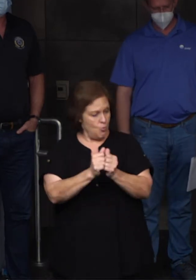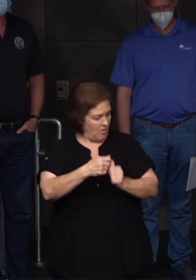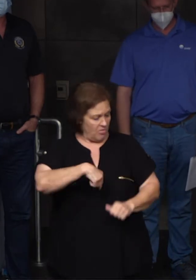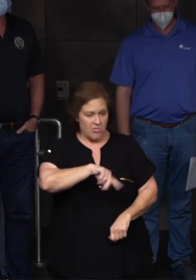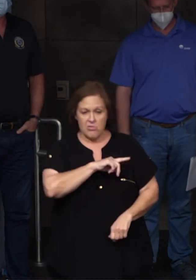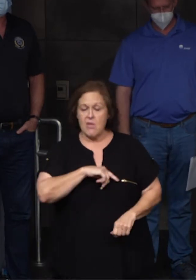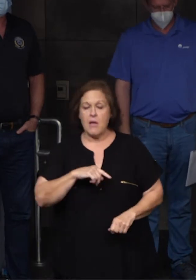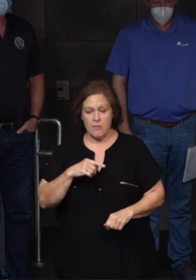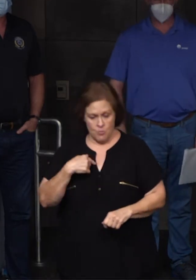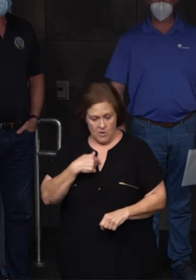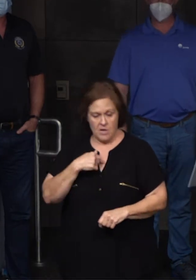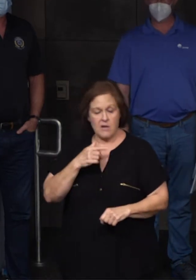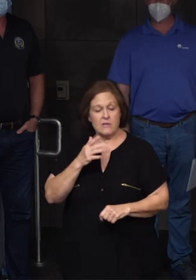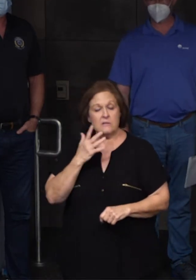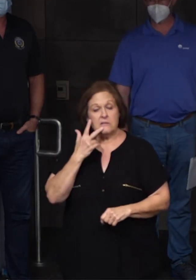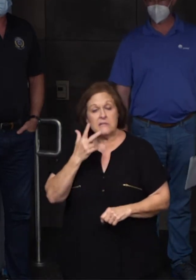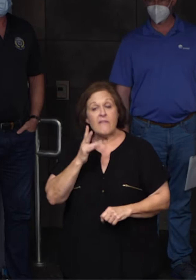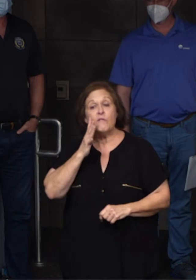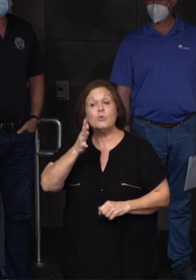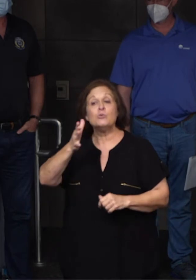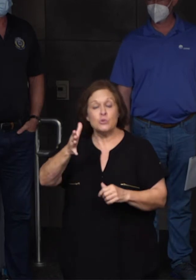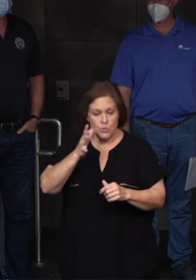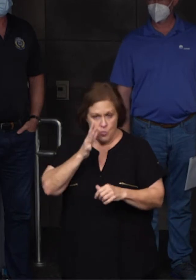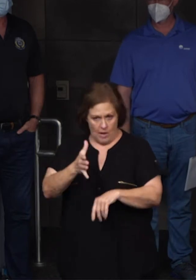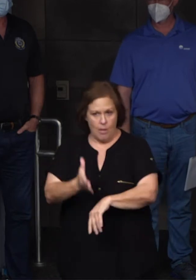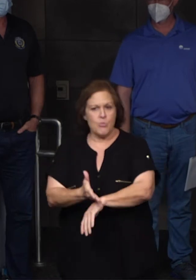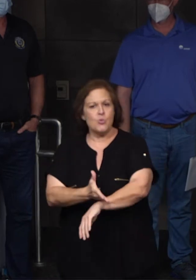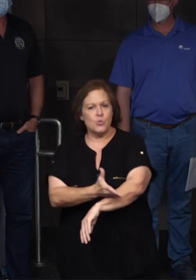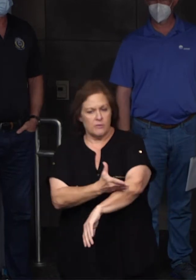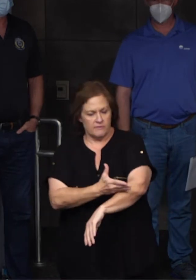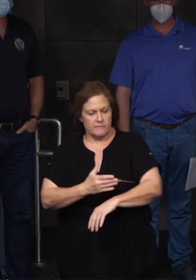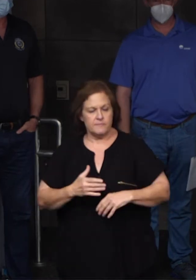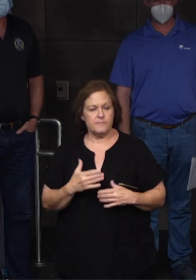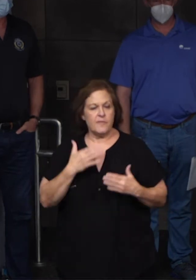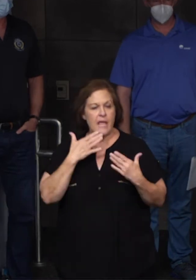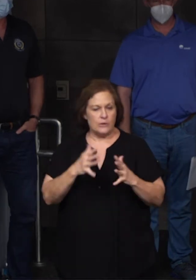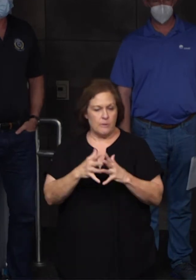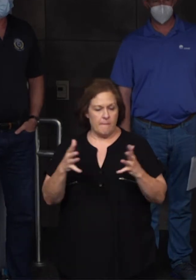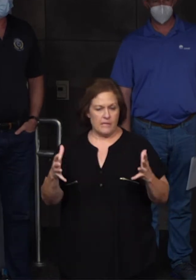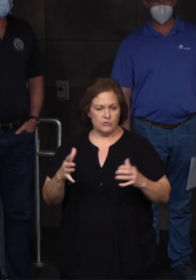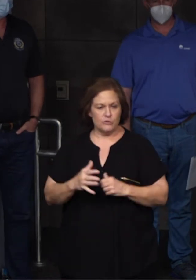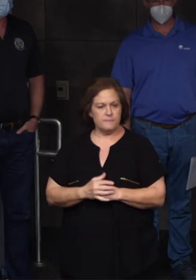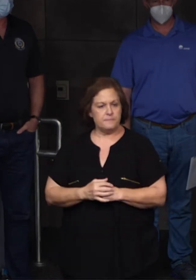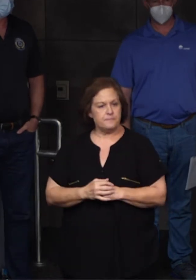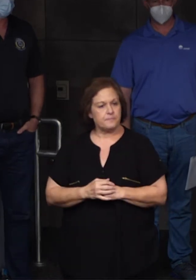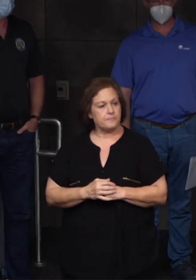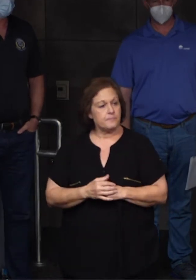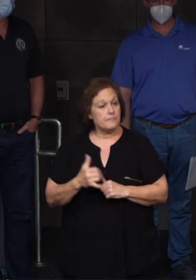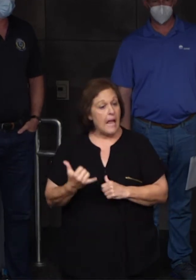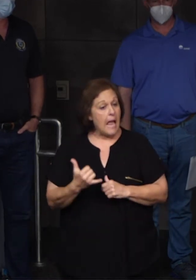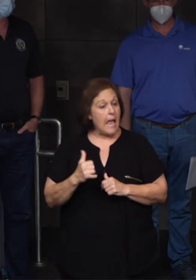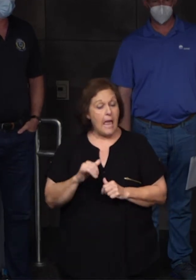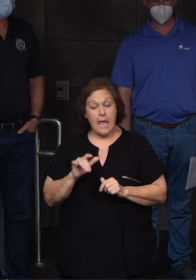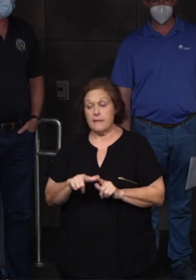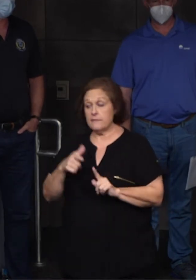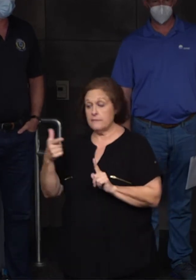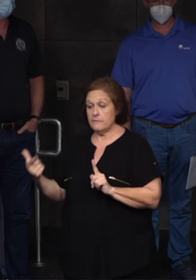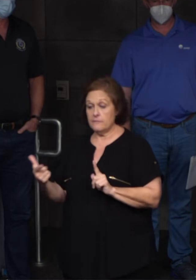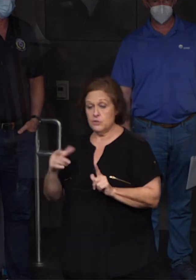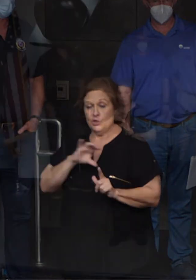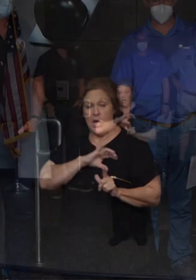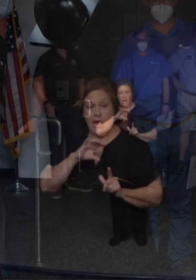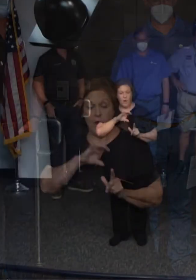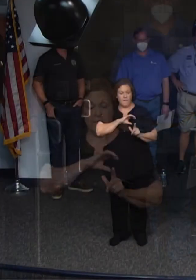brighter days and we can say this is because of our work that we got there. So thank you so much. Okay. Next up, we will have our